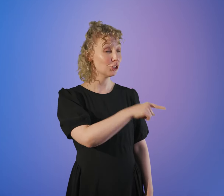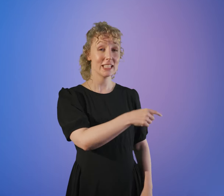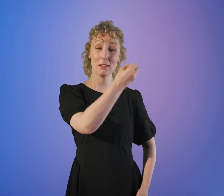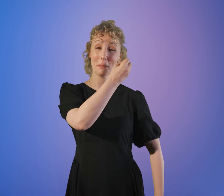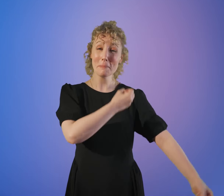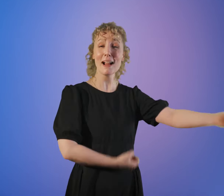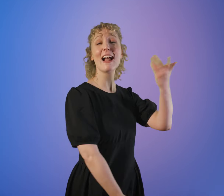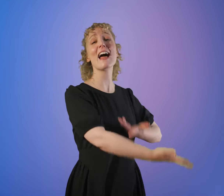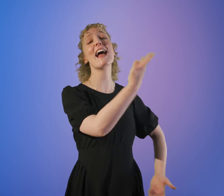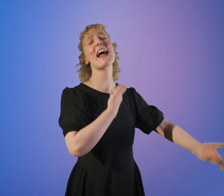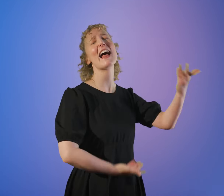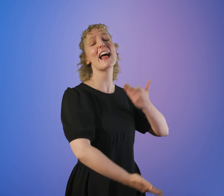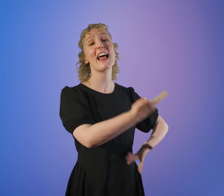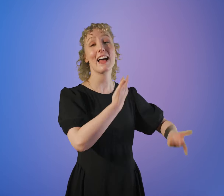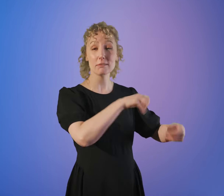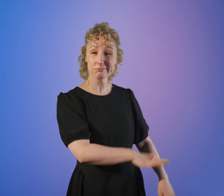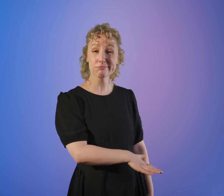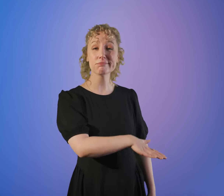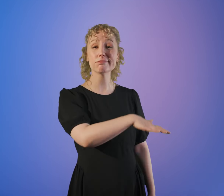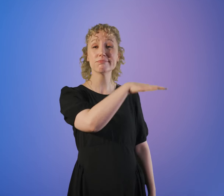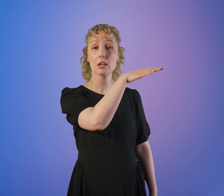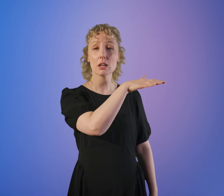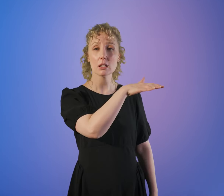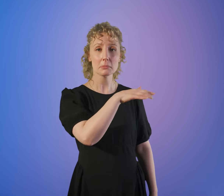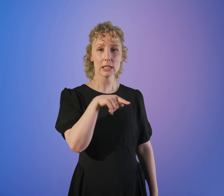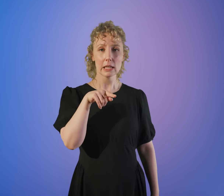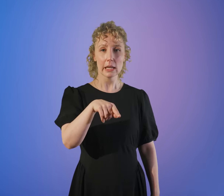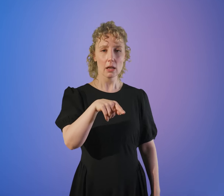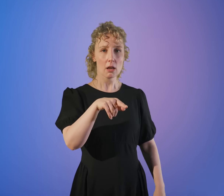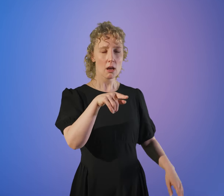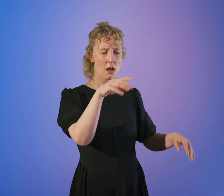She tells him her story, and he realises who she is.